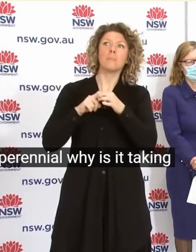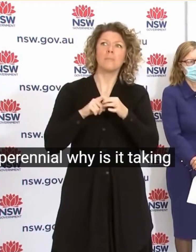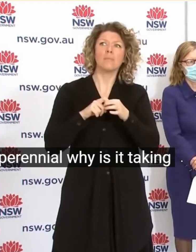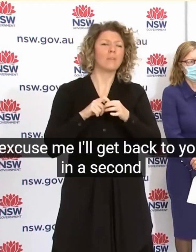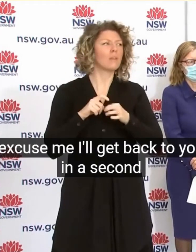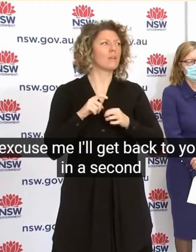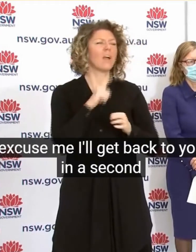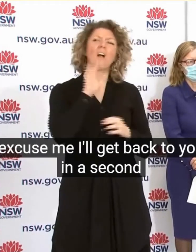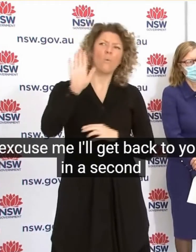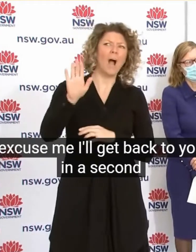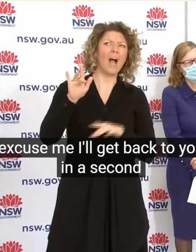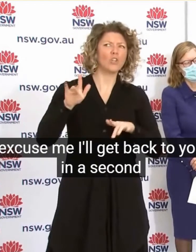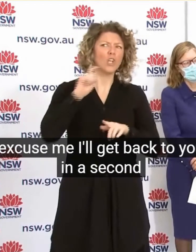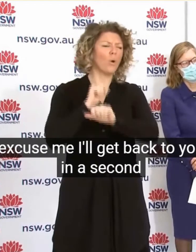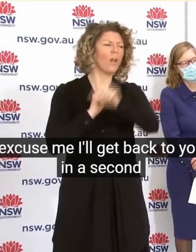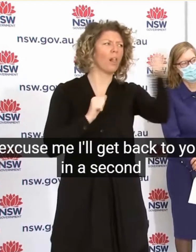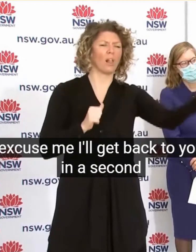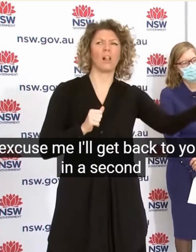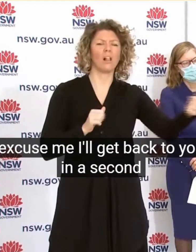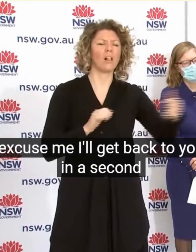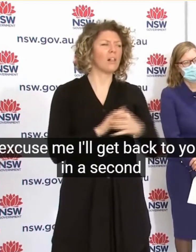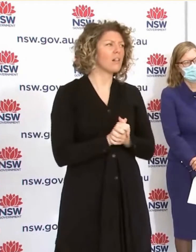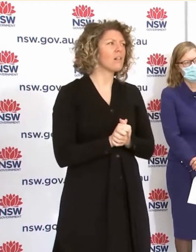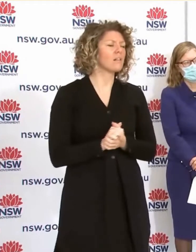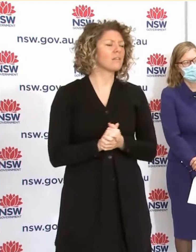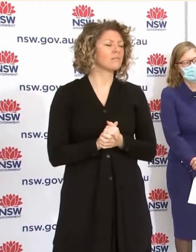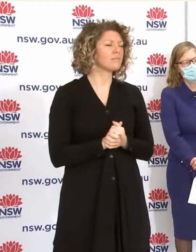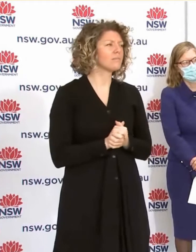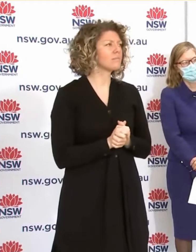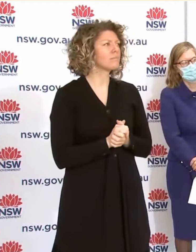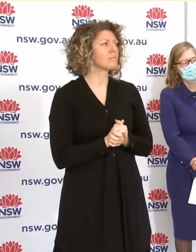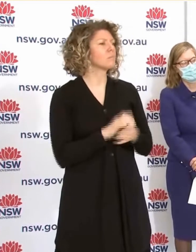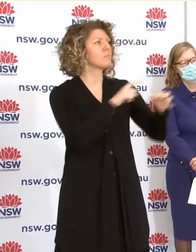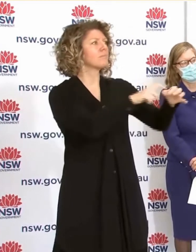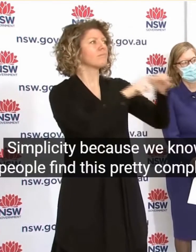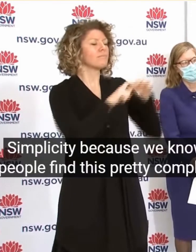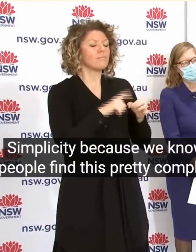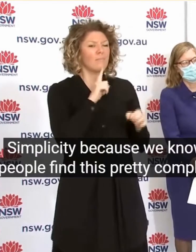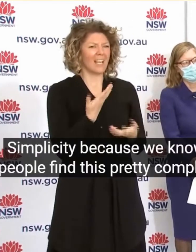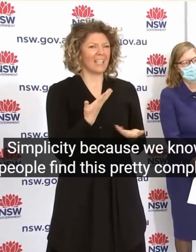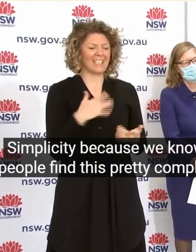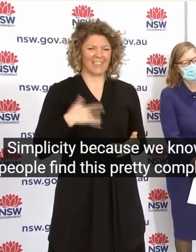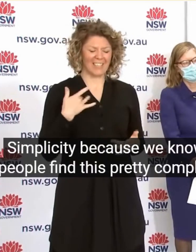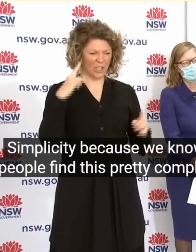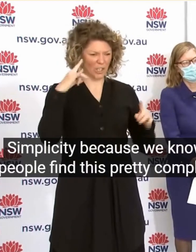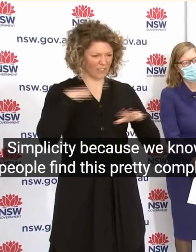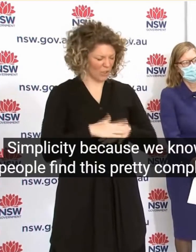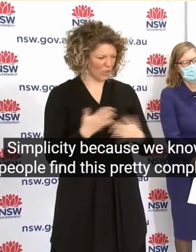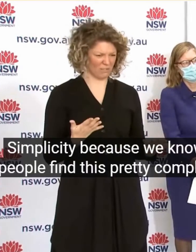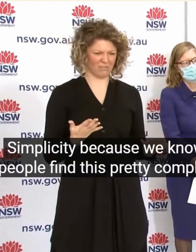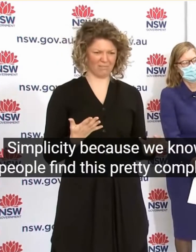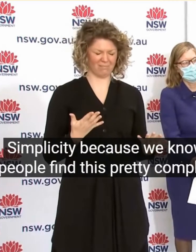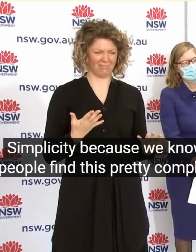Excuse Me I'll Get Back To You In Second Yeah In The Interest Of Simplicity Because We Know People Find This Pretty Complex Yeah Was Their Thought Given